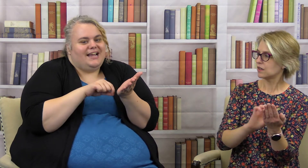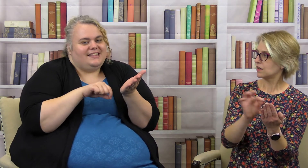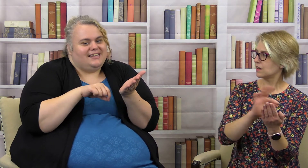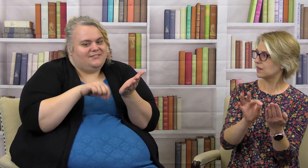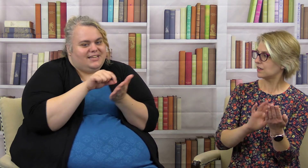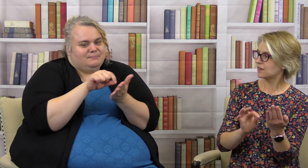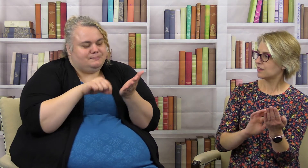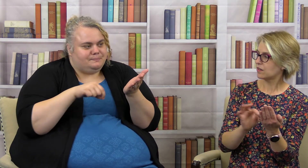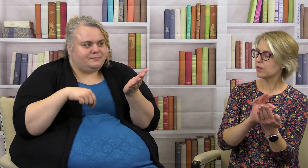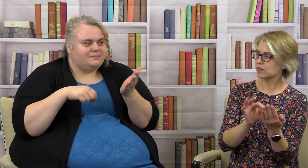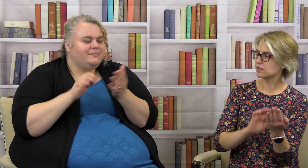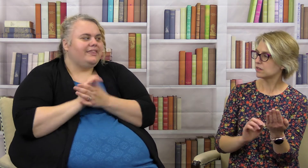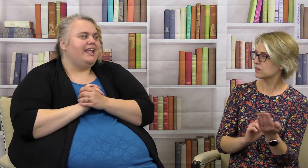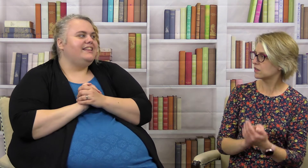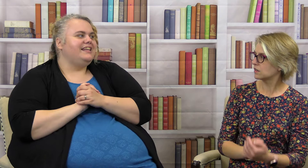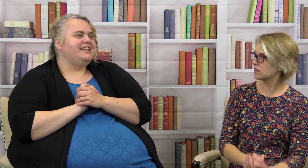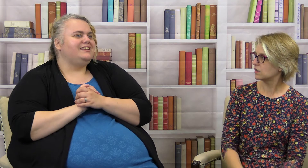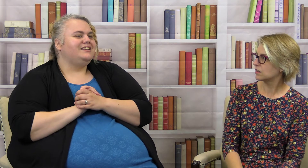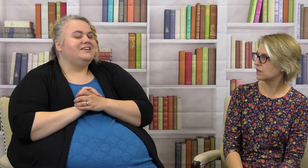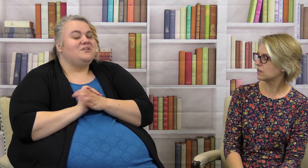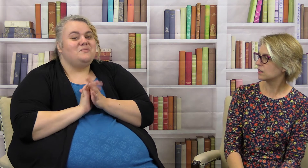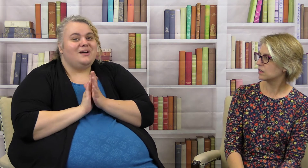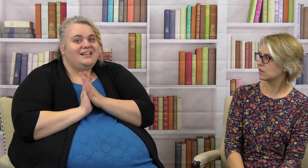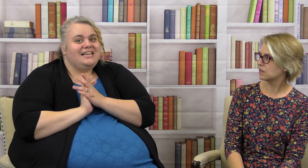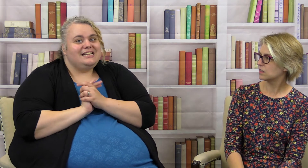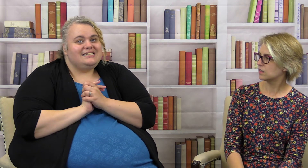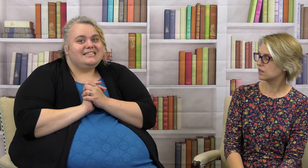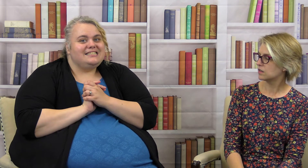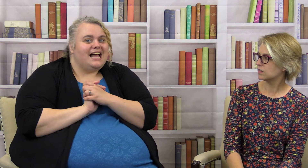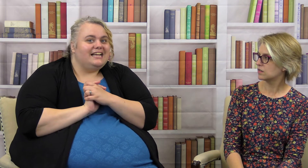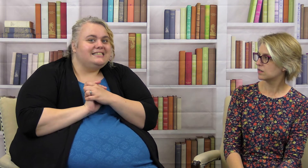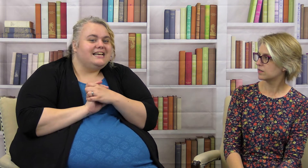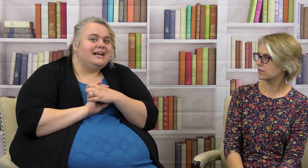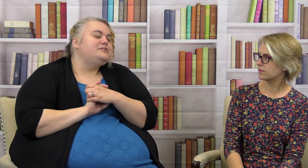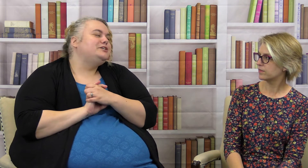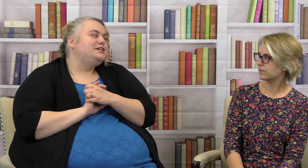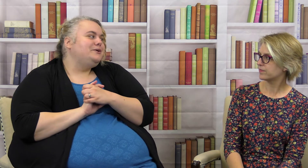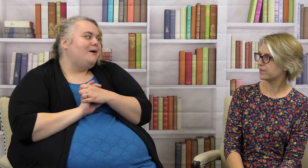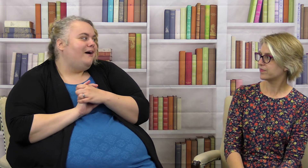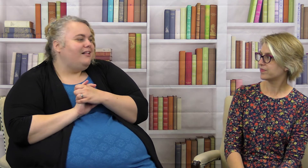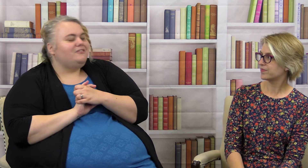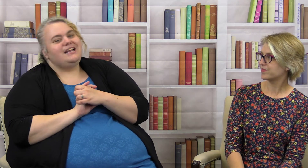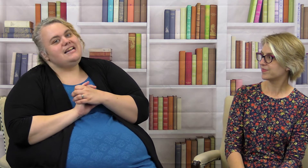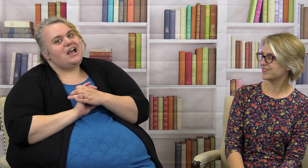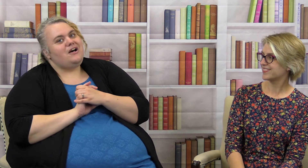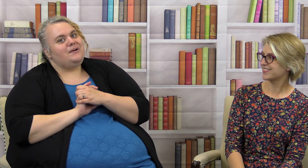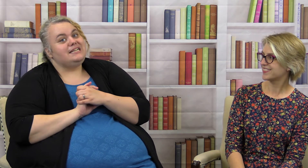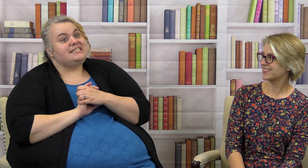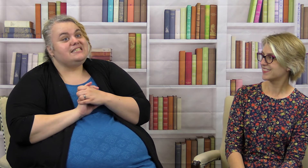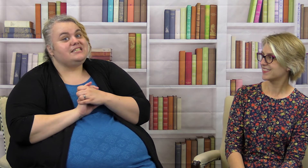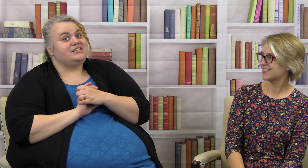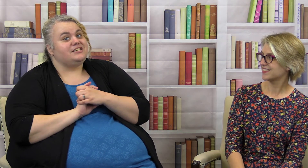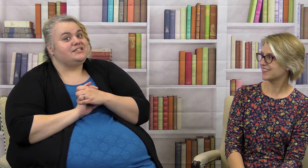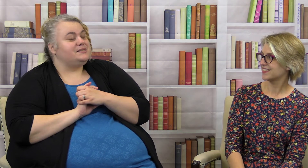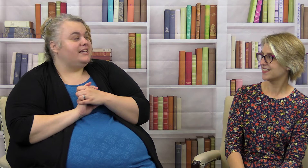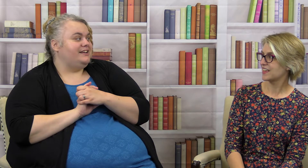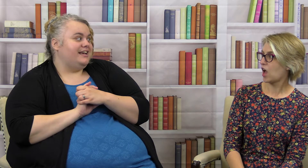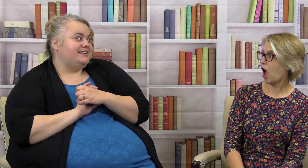I think of it okay and then one of the easiest signs that I'm sure you already know is scissors can you guess